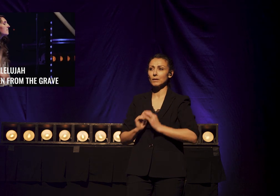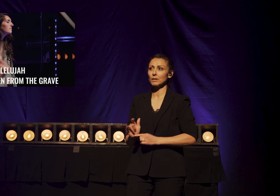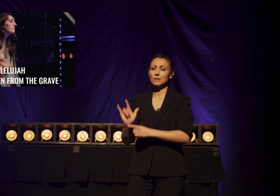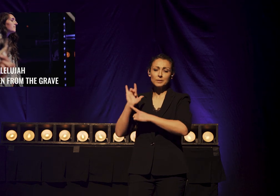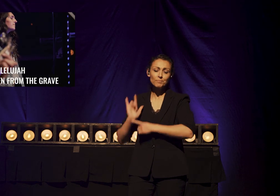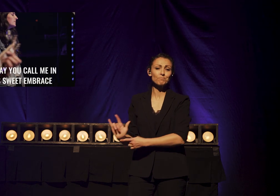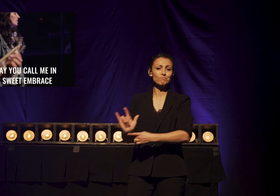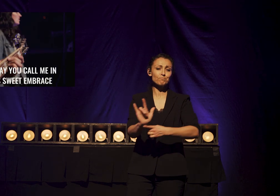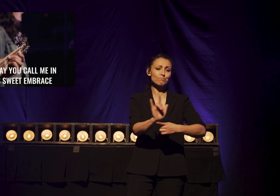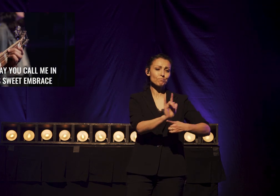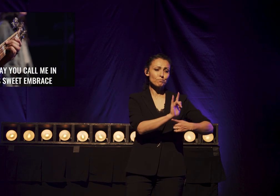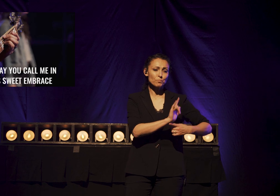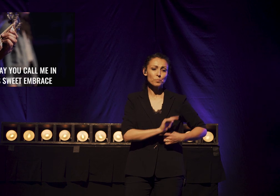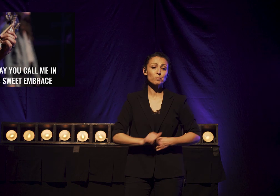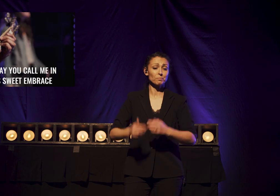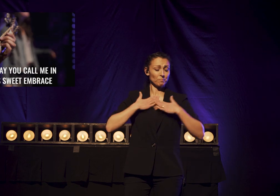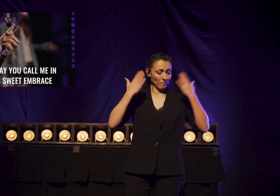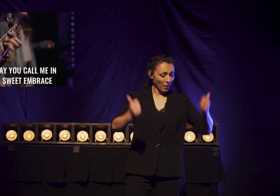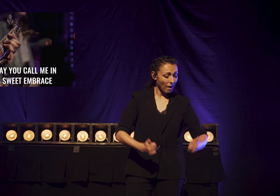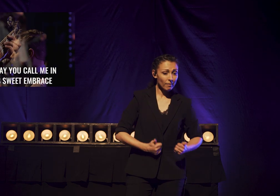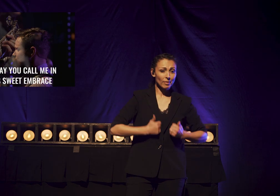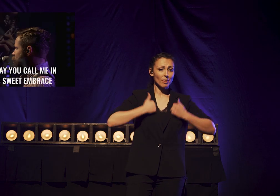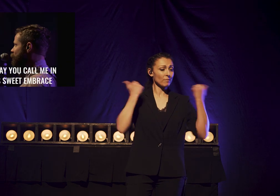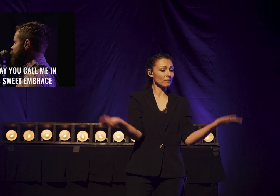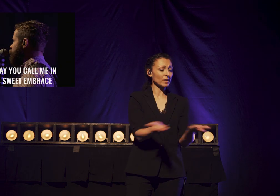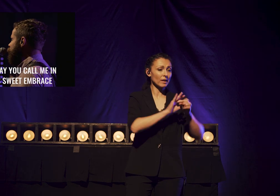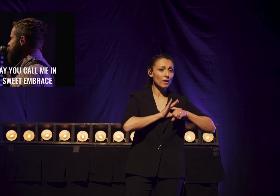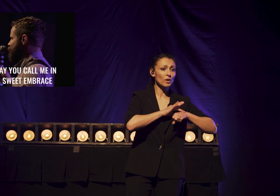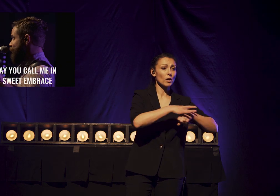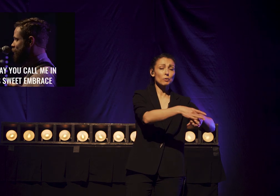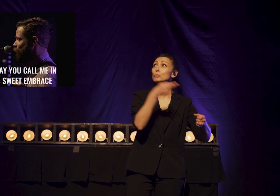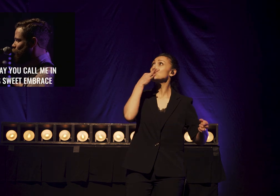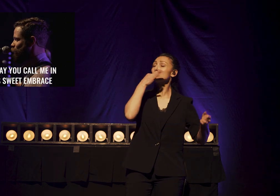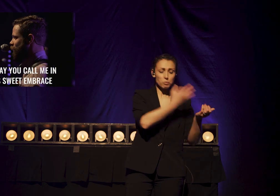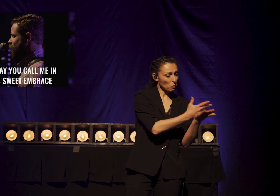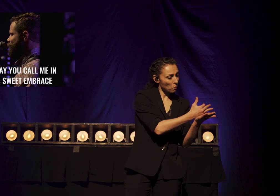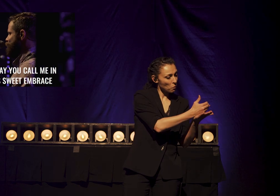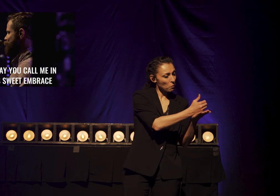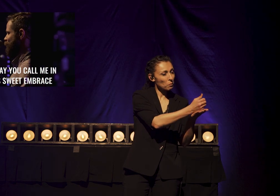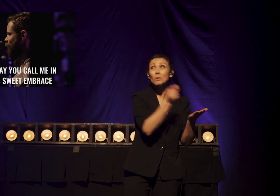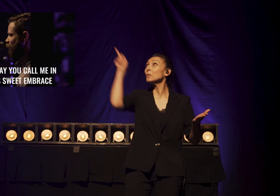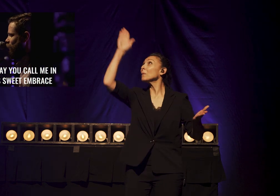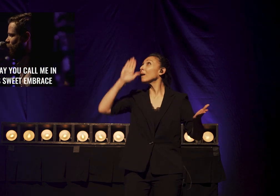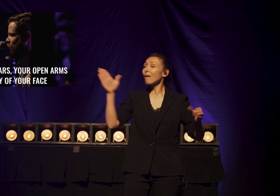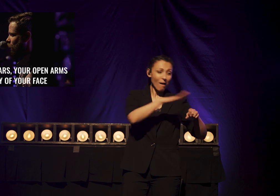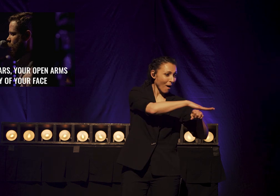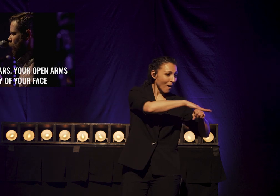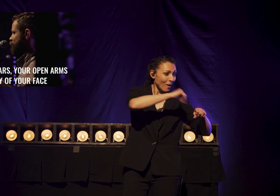And And On The Day You Call Me In To Heaven's Sweet Embrace I'll